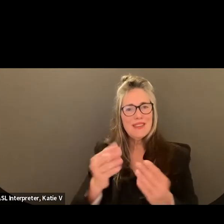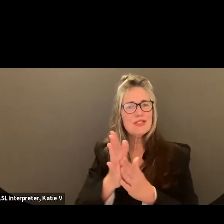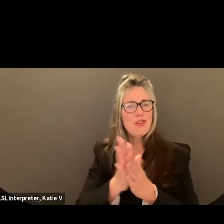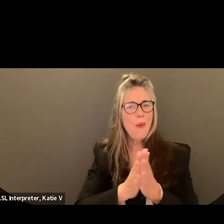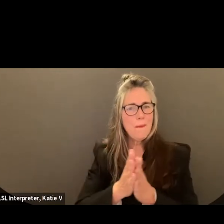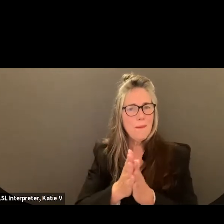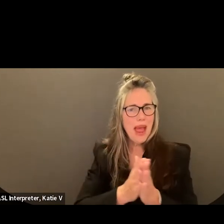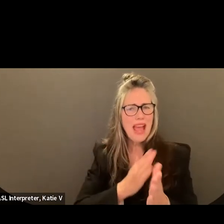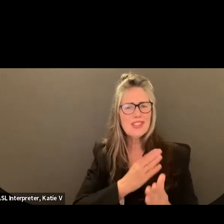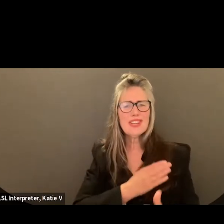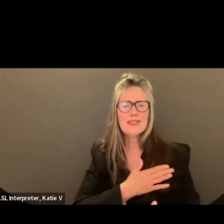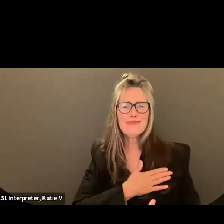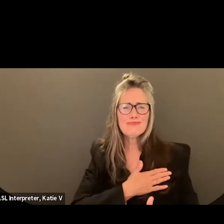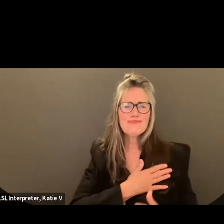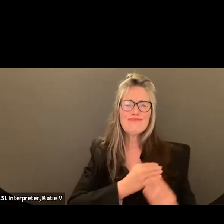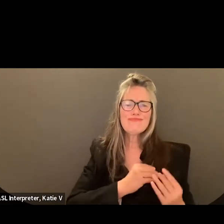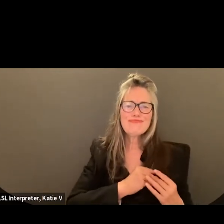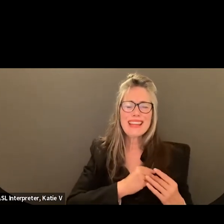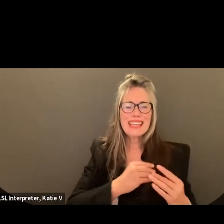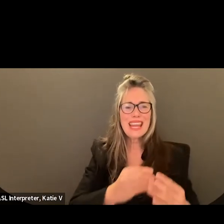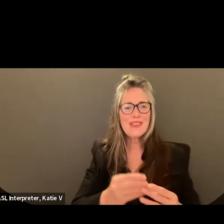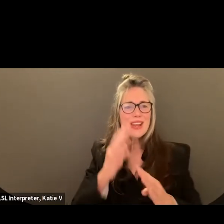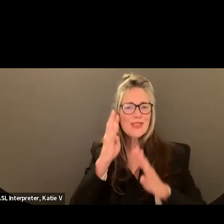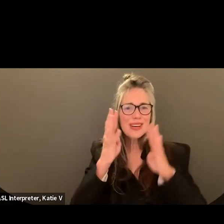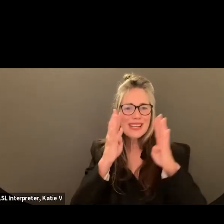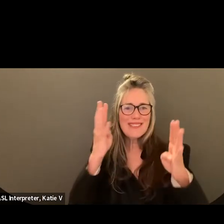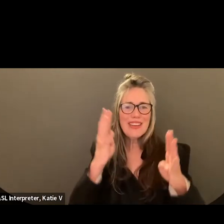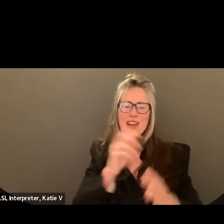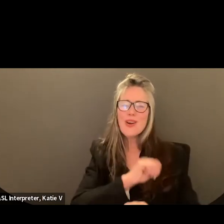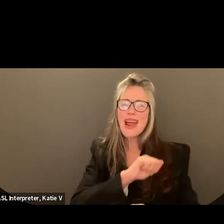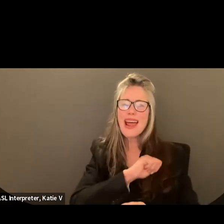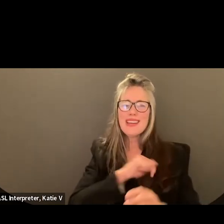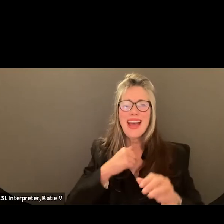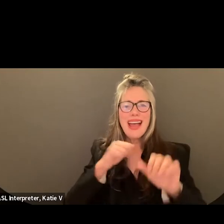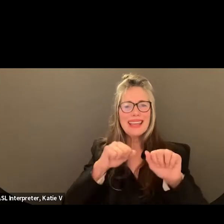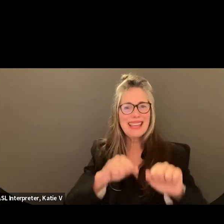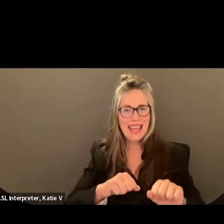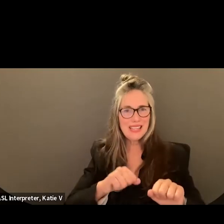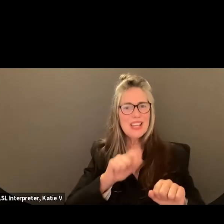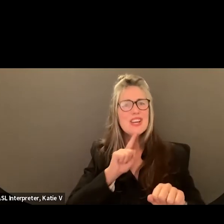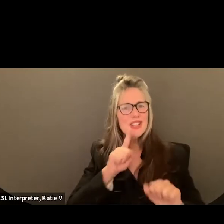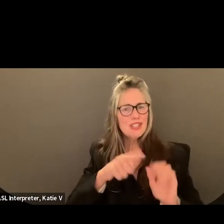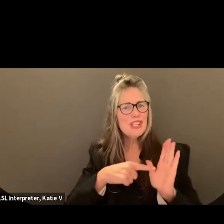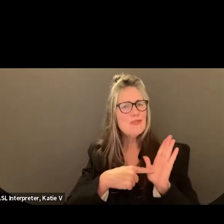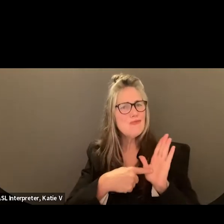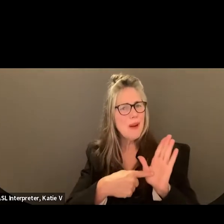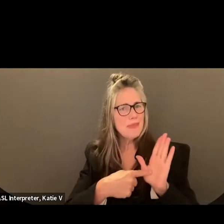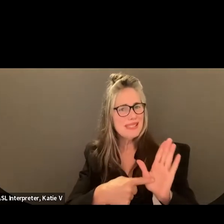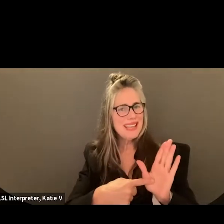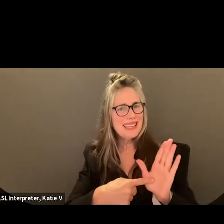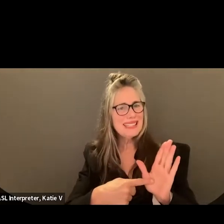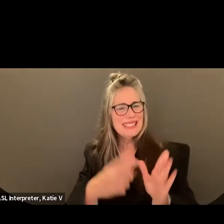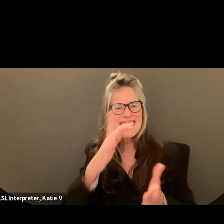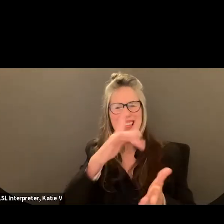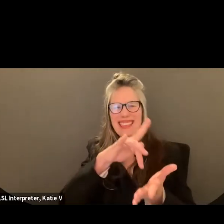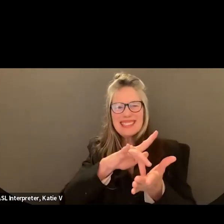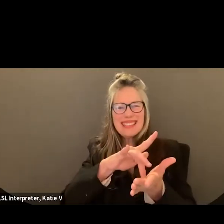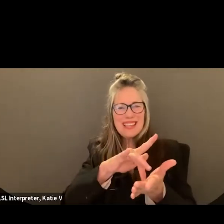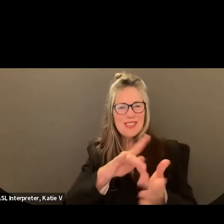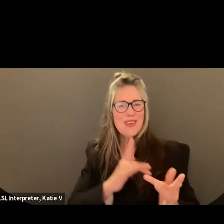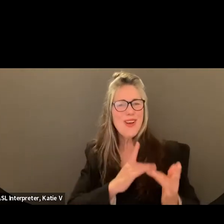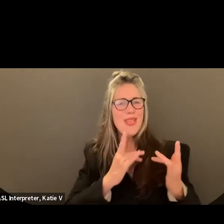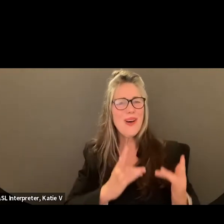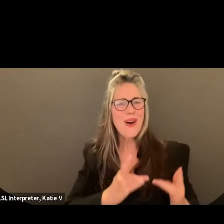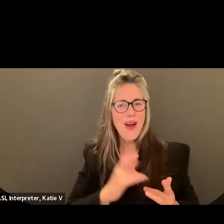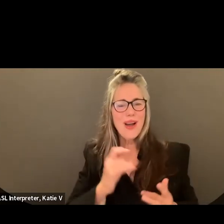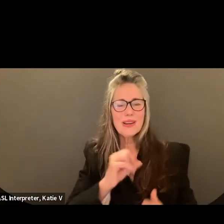creativity, and a can-do attitude. She truly represents the heart of San Marcos High School, and I have seen her in action, and this